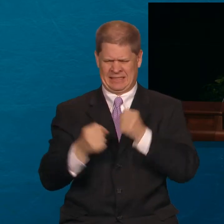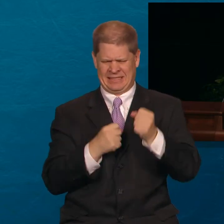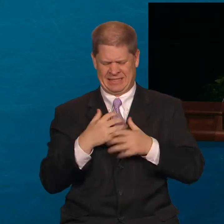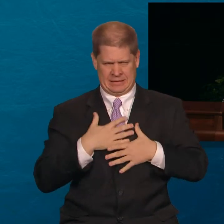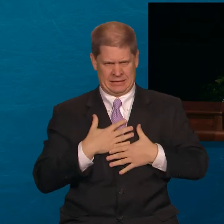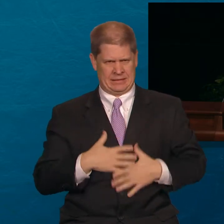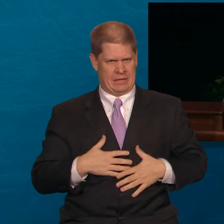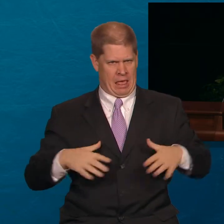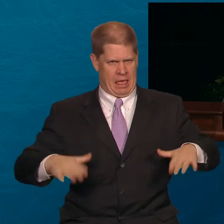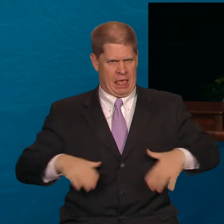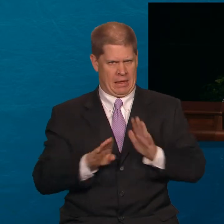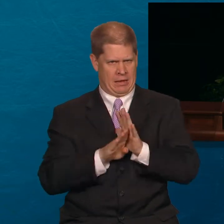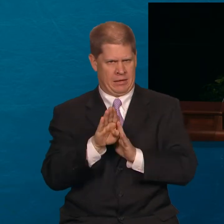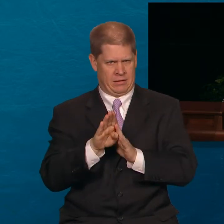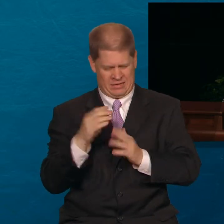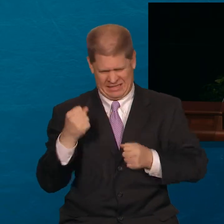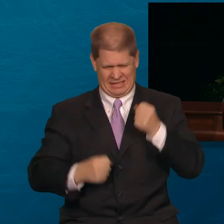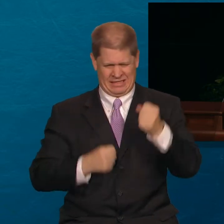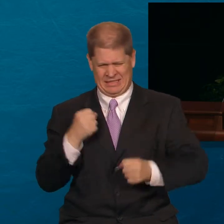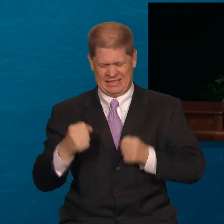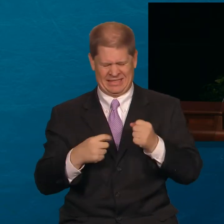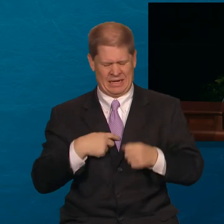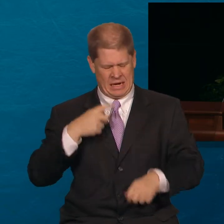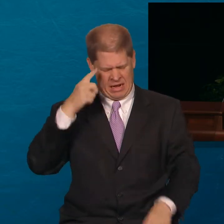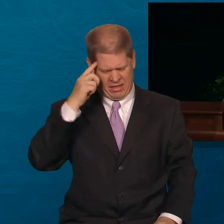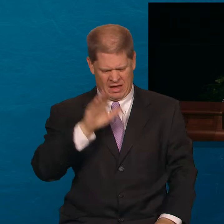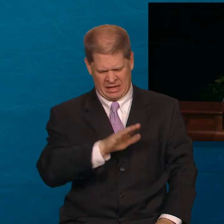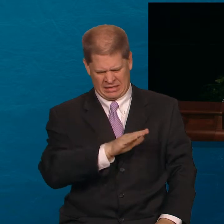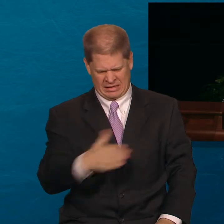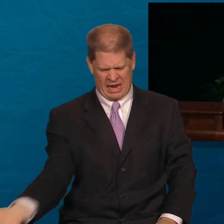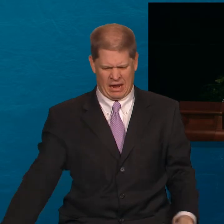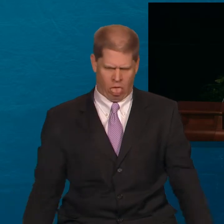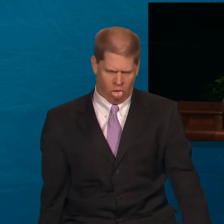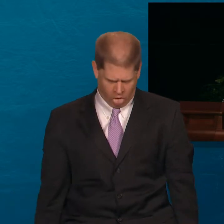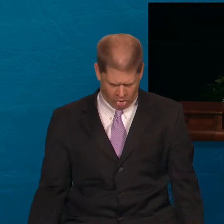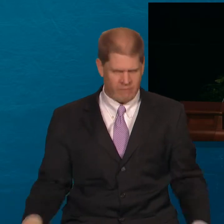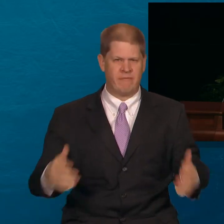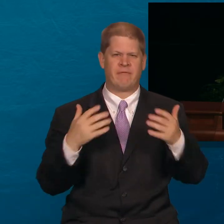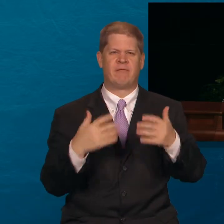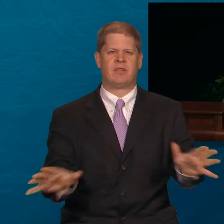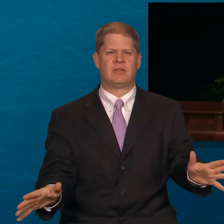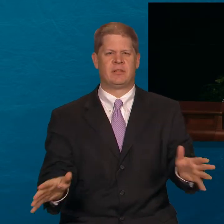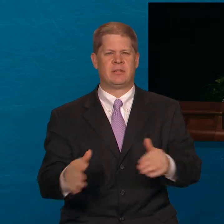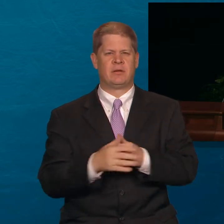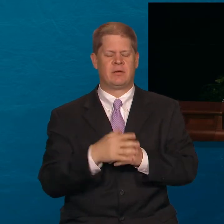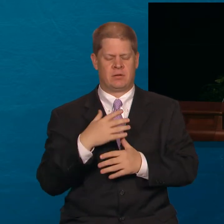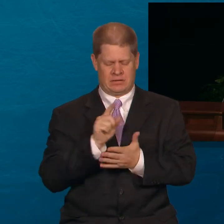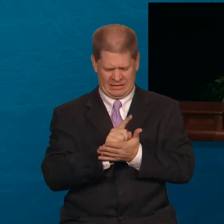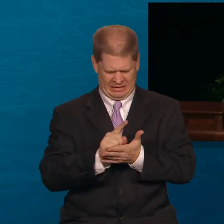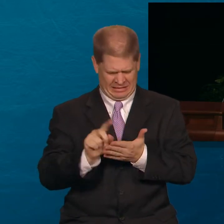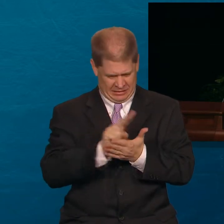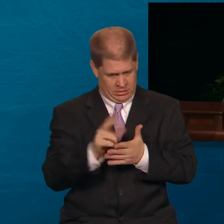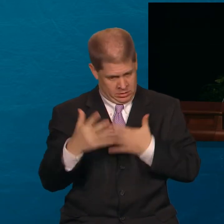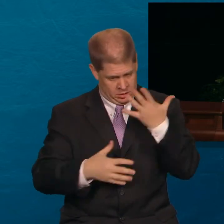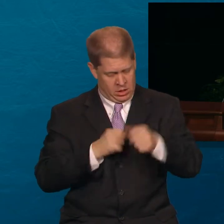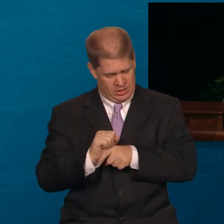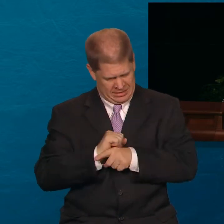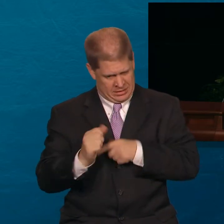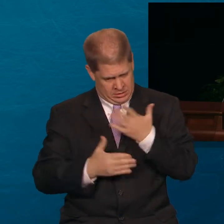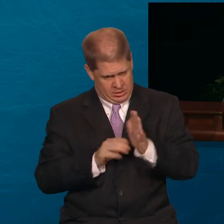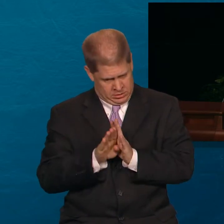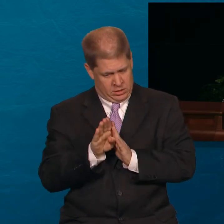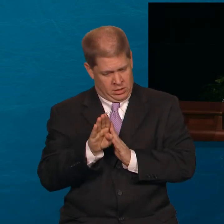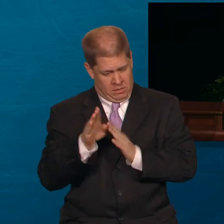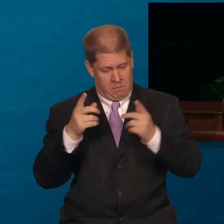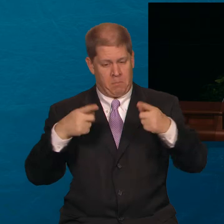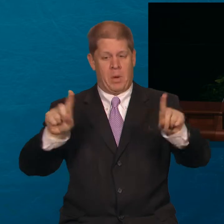return from the mission field. I thought I was going to die. It took weeks of serious training in order